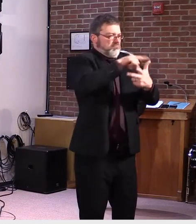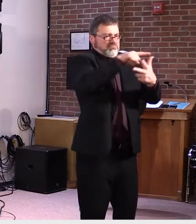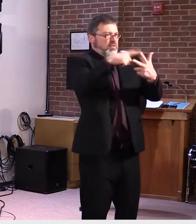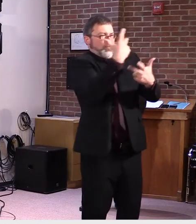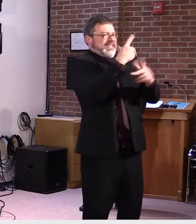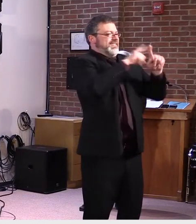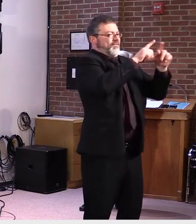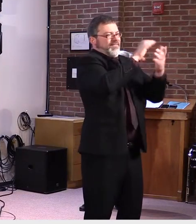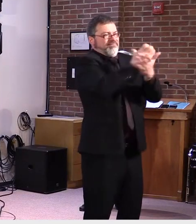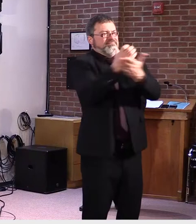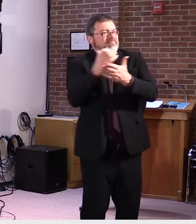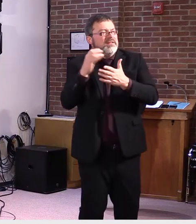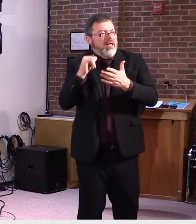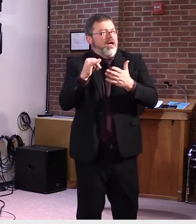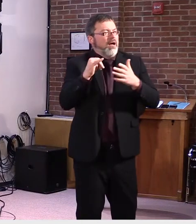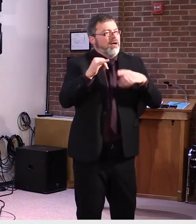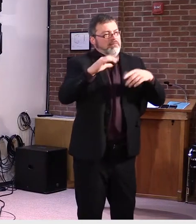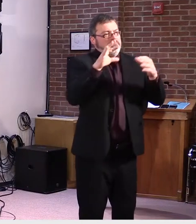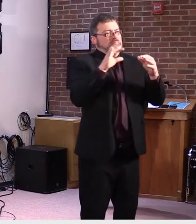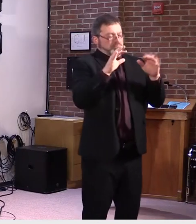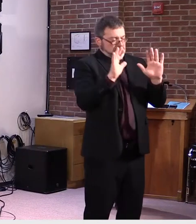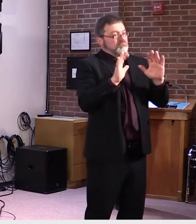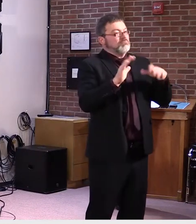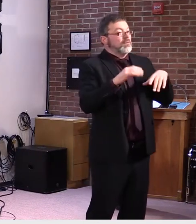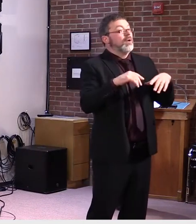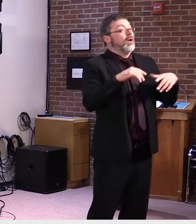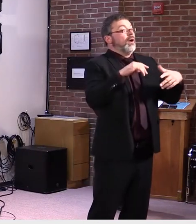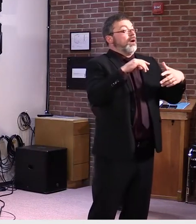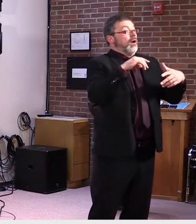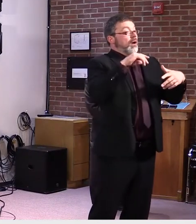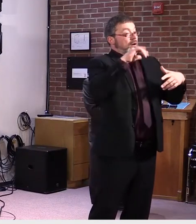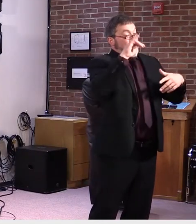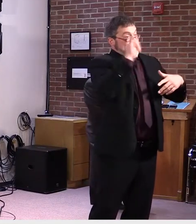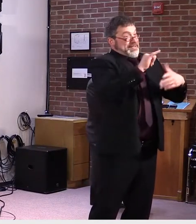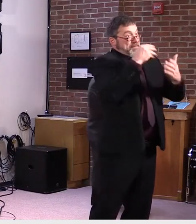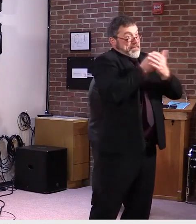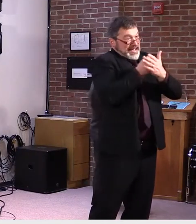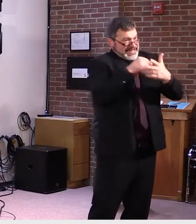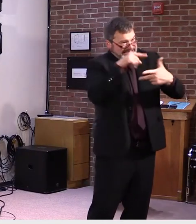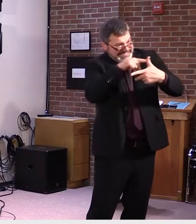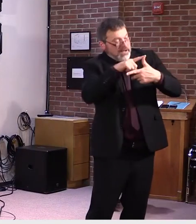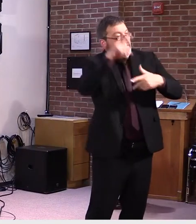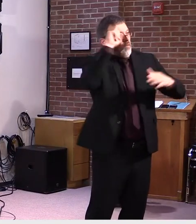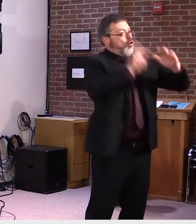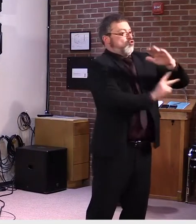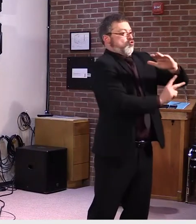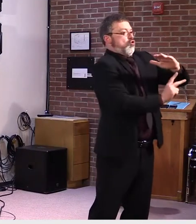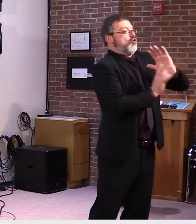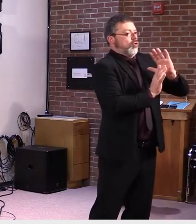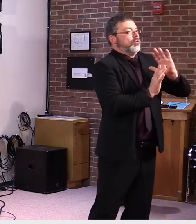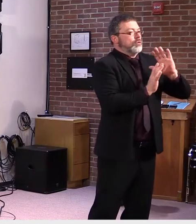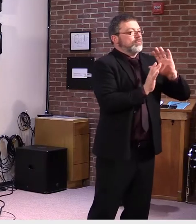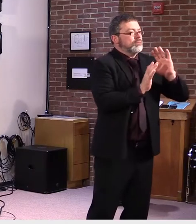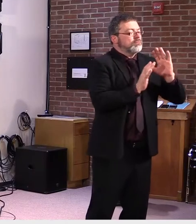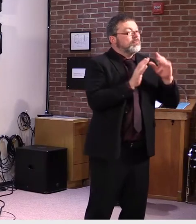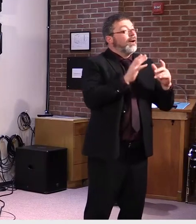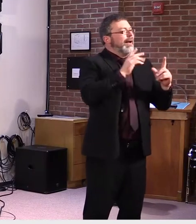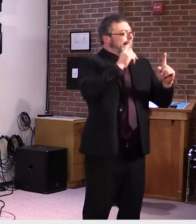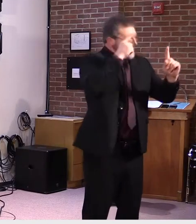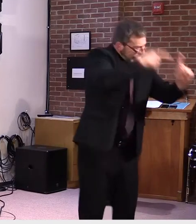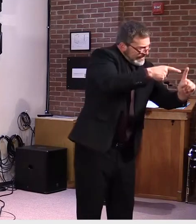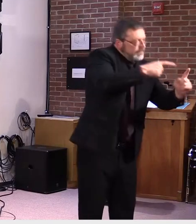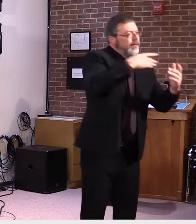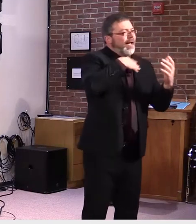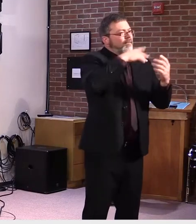reopening costs under the CRF. These funds were allocated under specific programs and each program must get separate approval